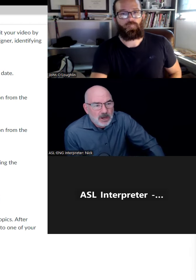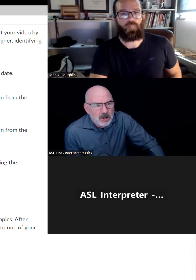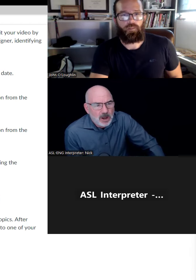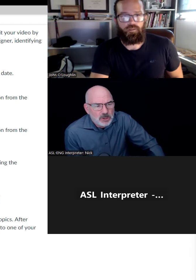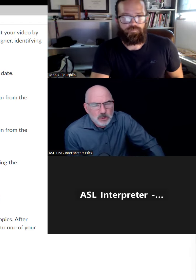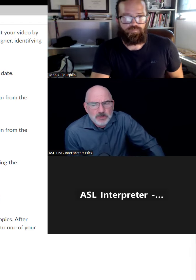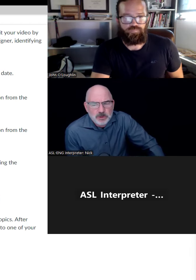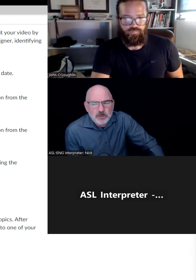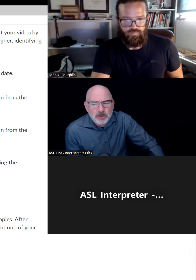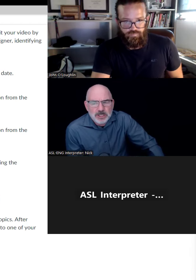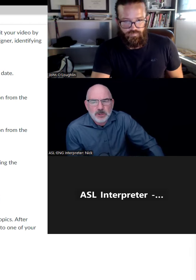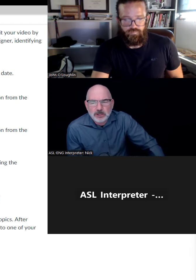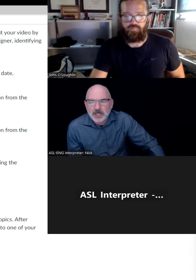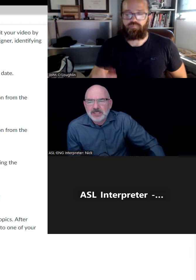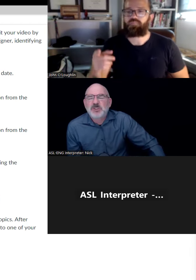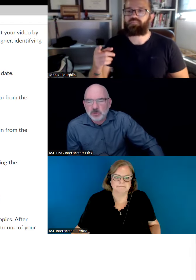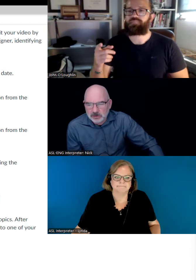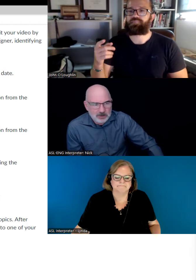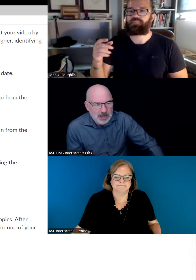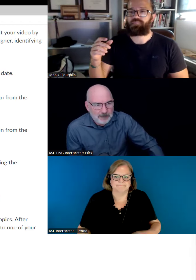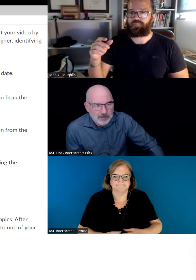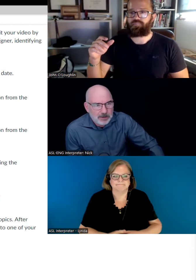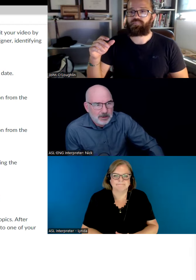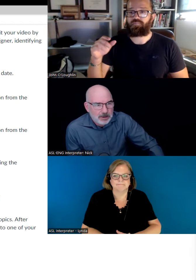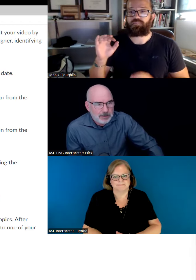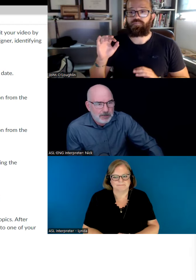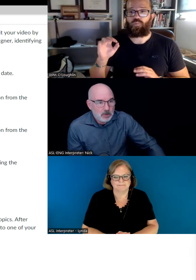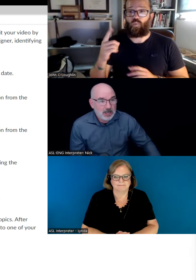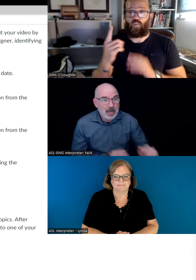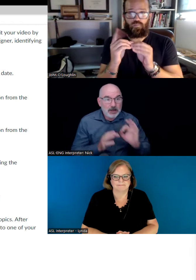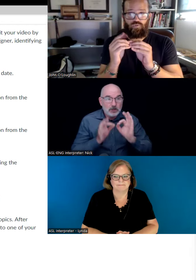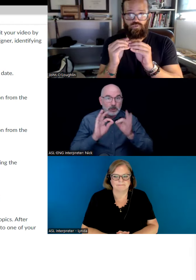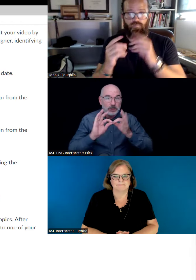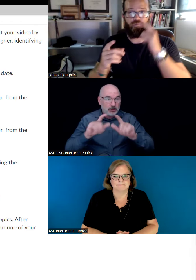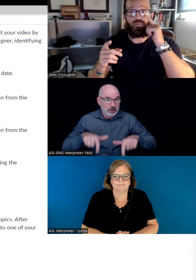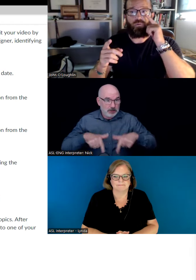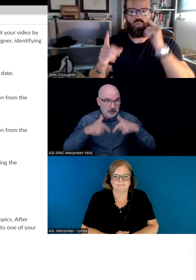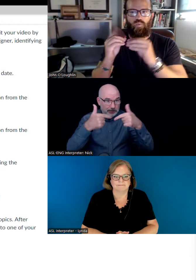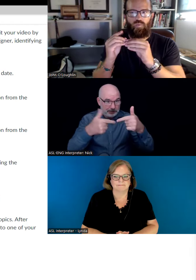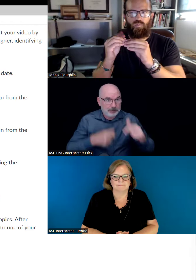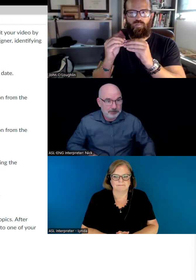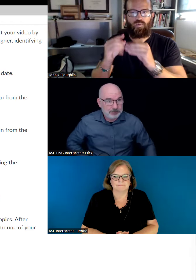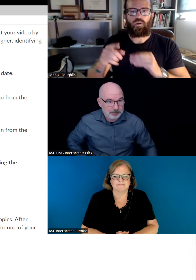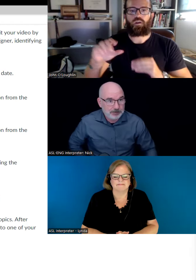And I'll show you a few, what it's going to look like soon. Yeah. Okay. And we're just going to.